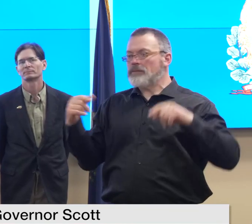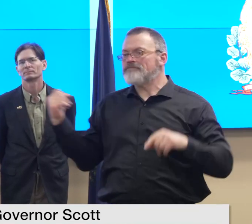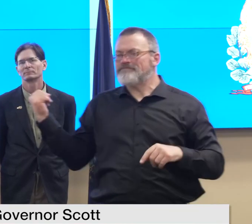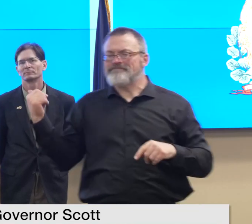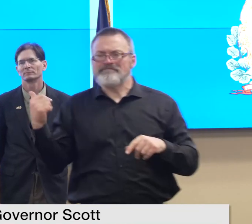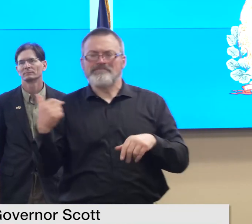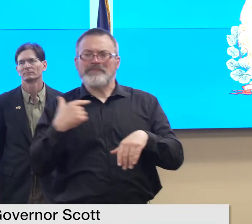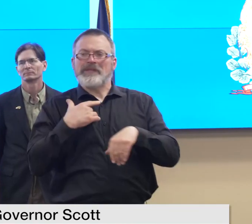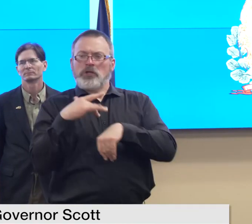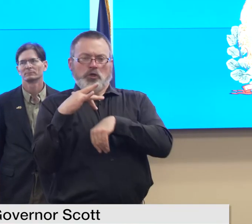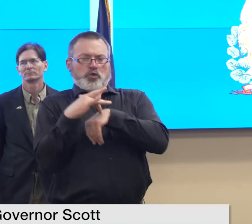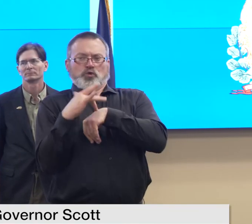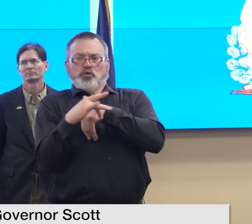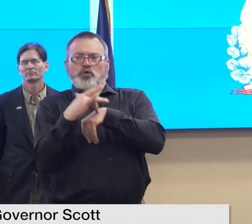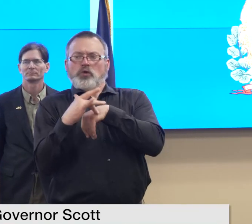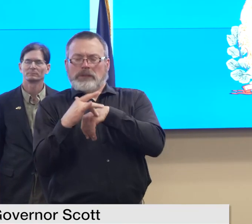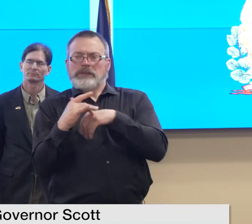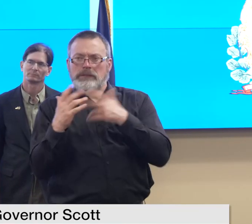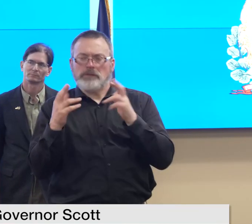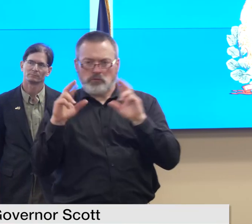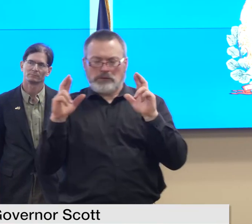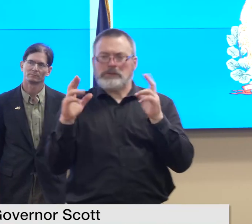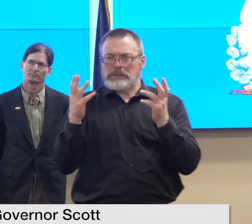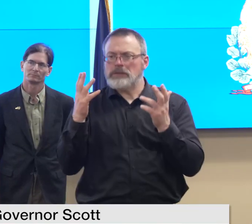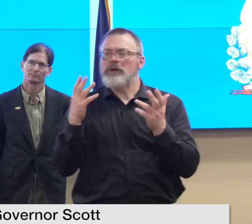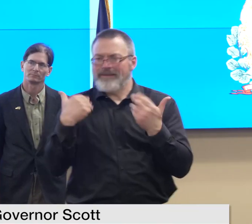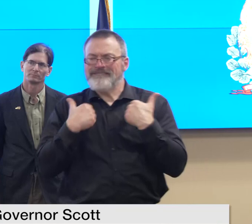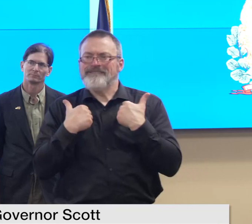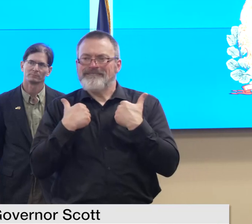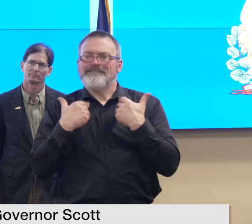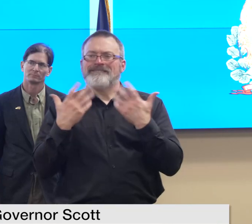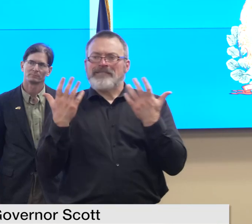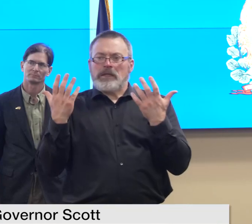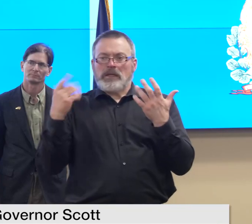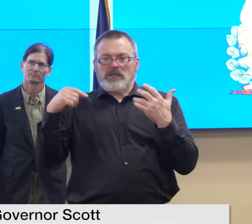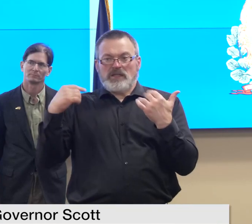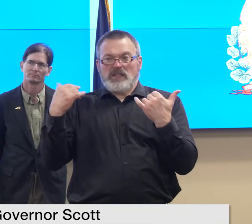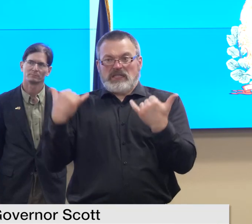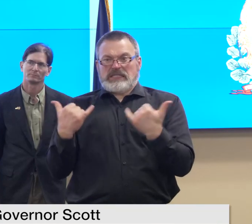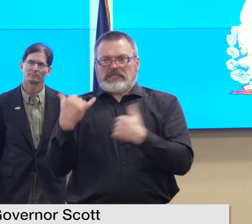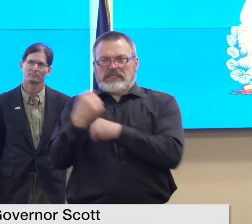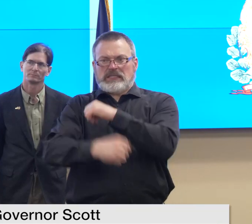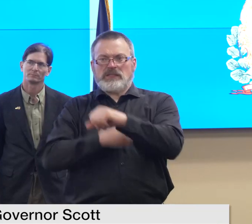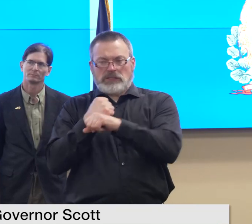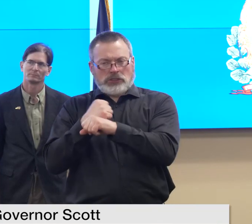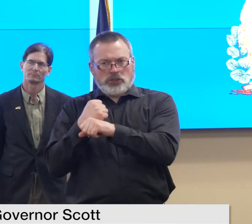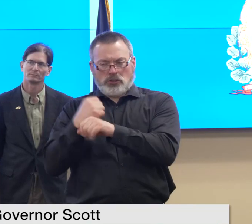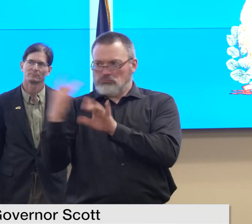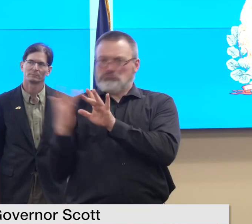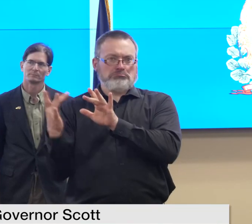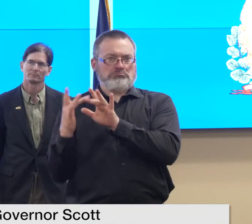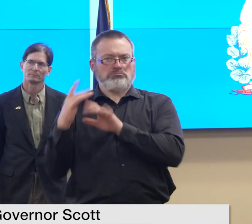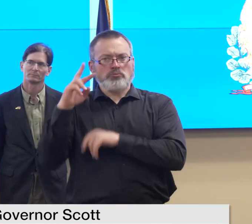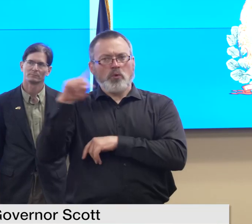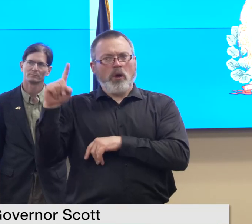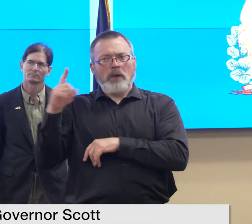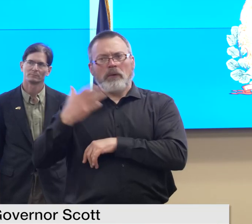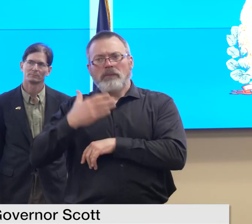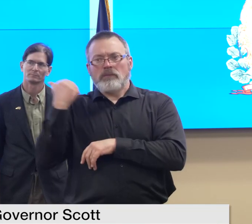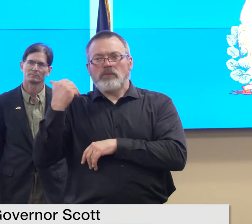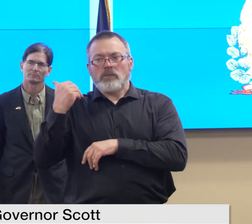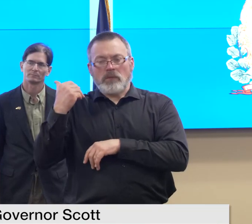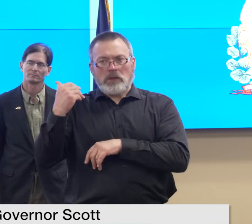seems like there's more this year uh in 2-1-1 sheer numbers but